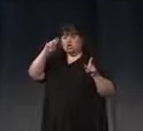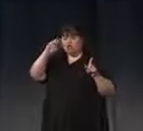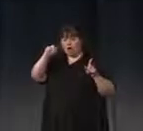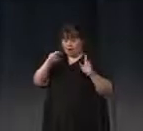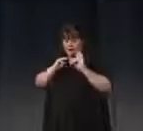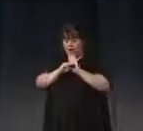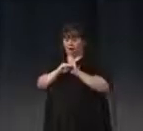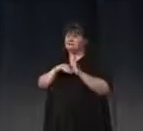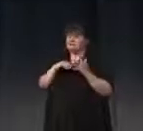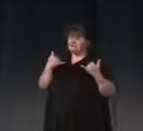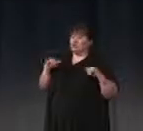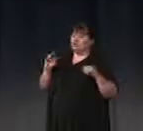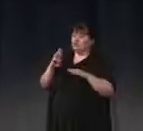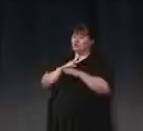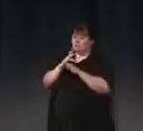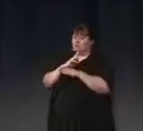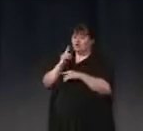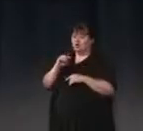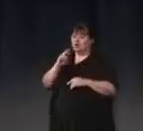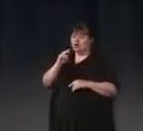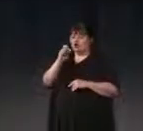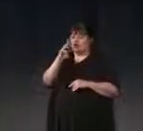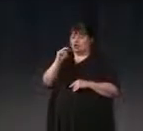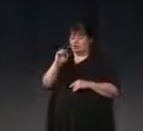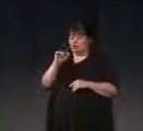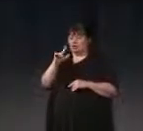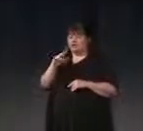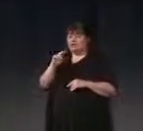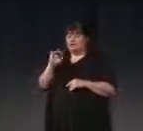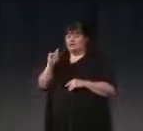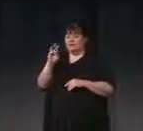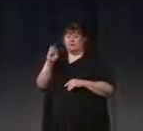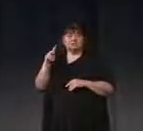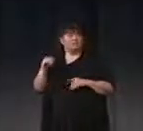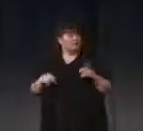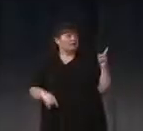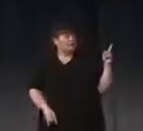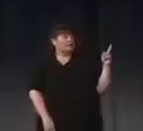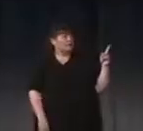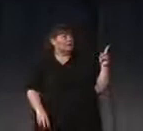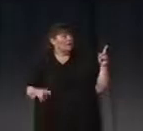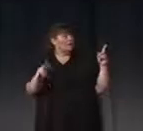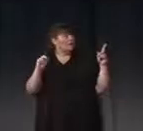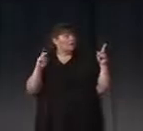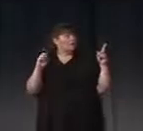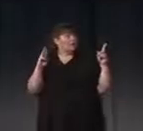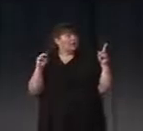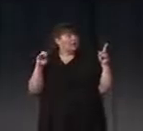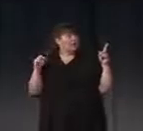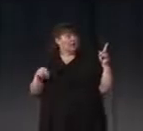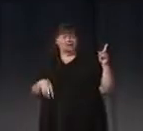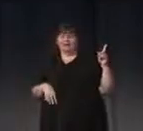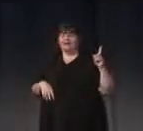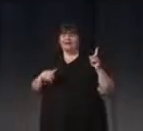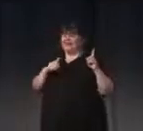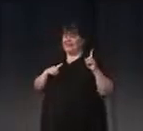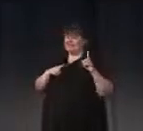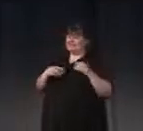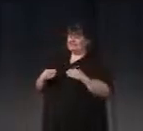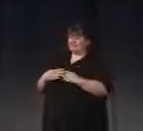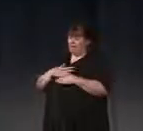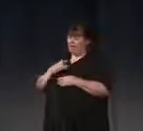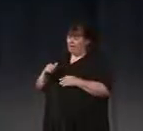foundation for neural networks. Here we have von Neumann. He, in turn, is inspired by McCulloch and Pitts'